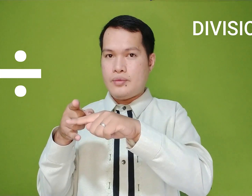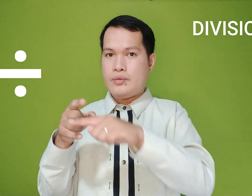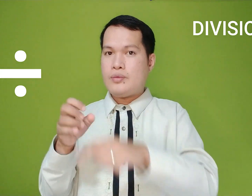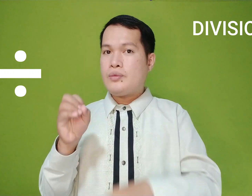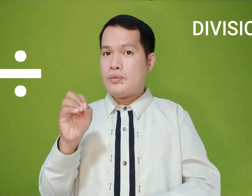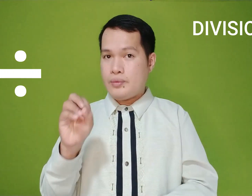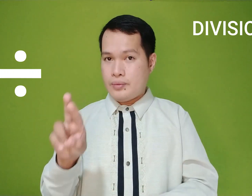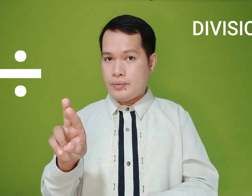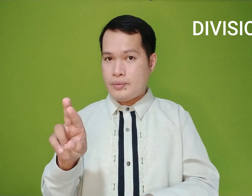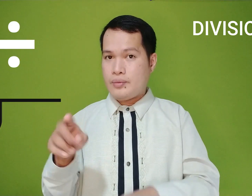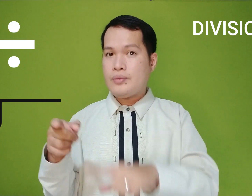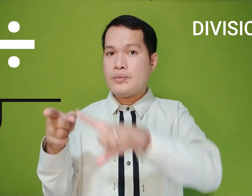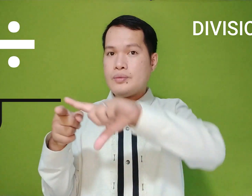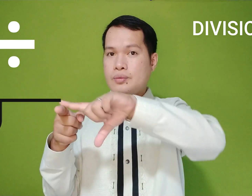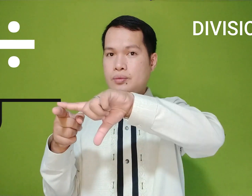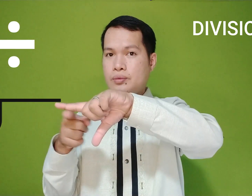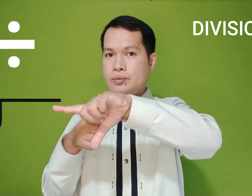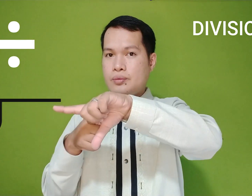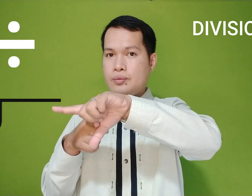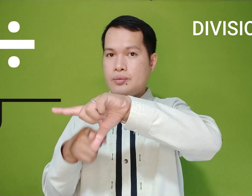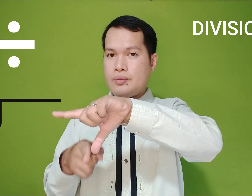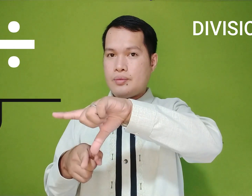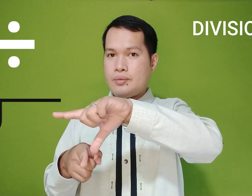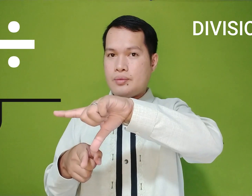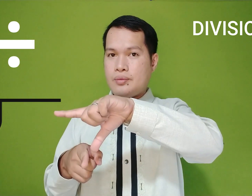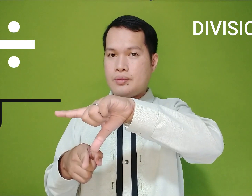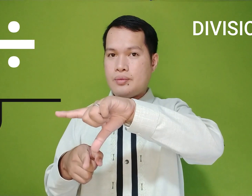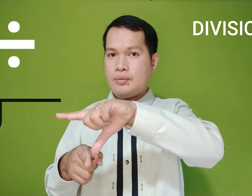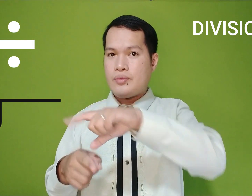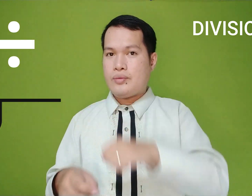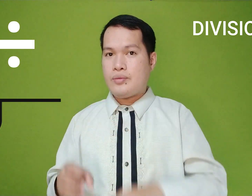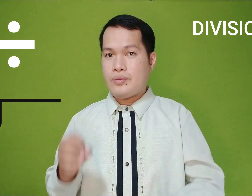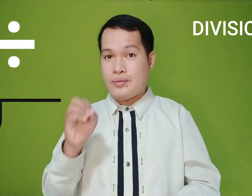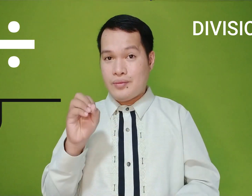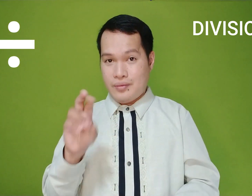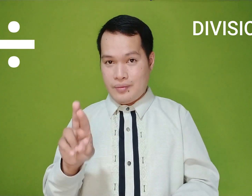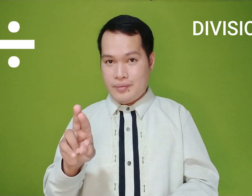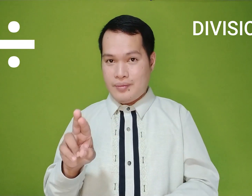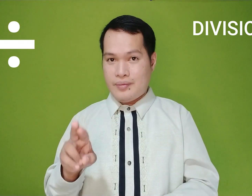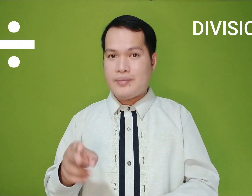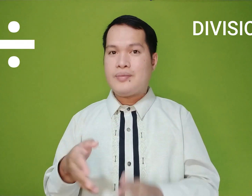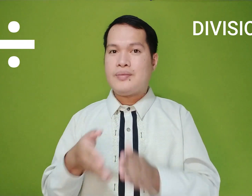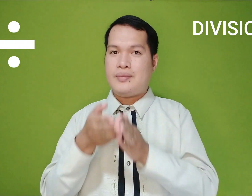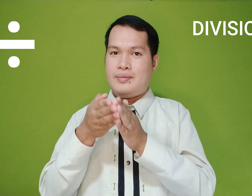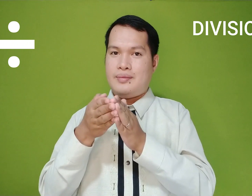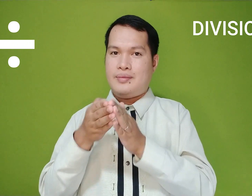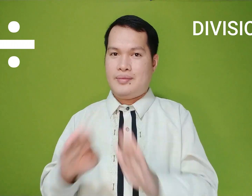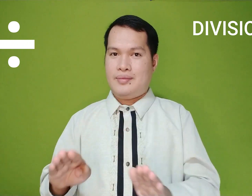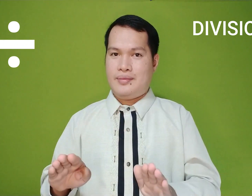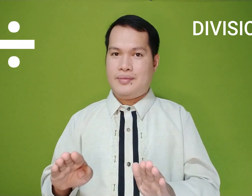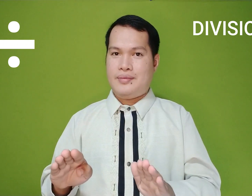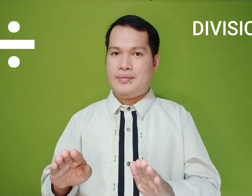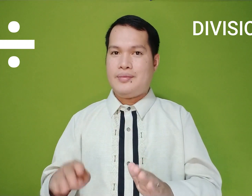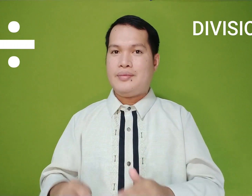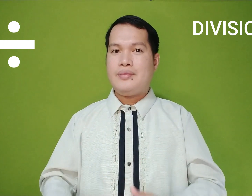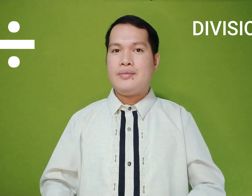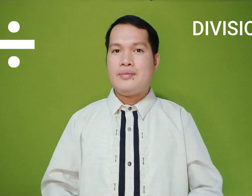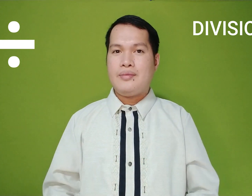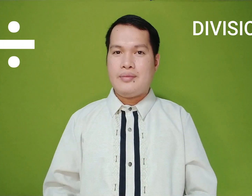division symbol right parenthesis and vinculum in ASL both hands move downward and to the sides